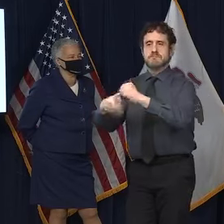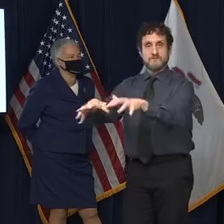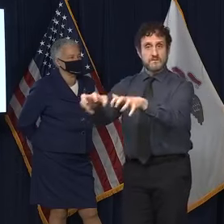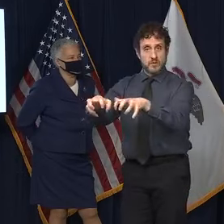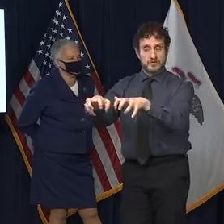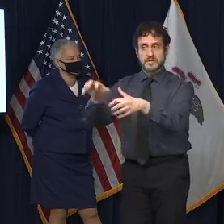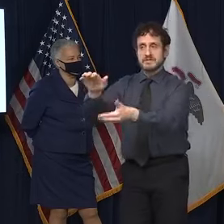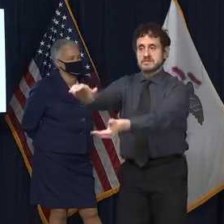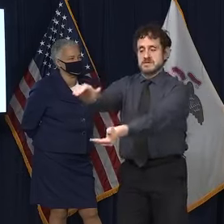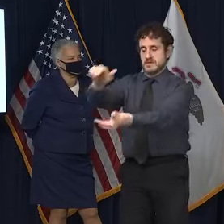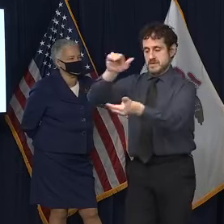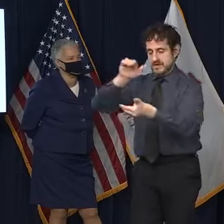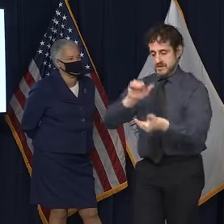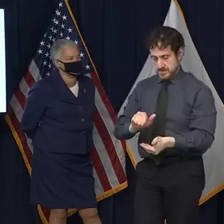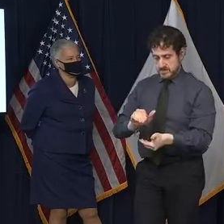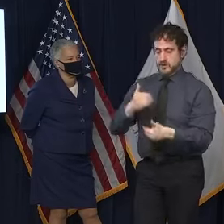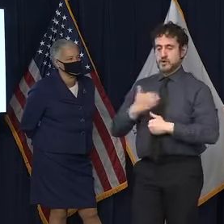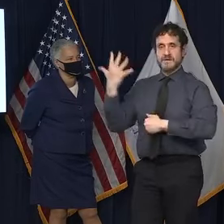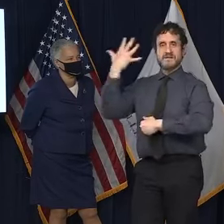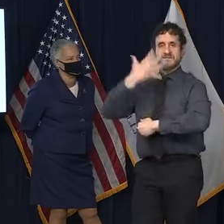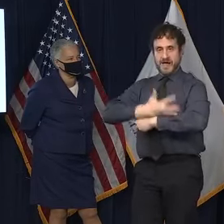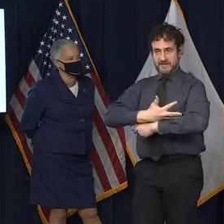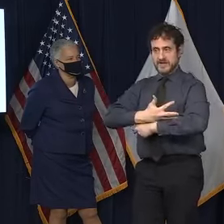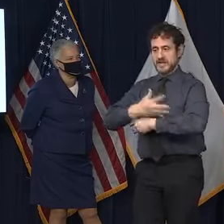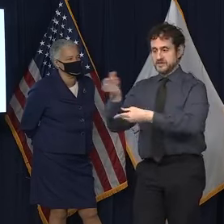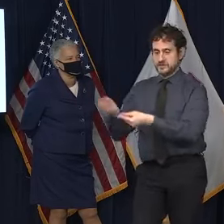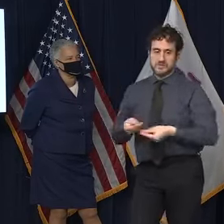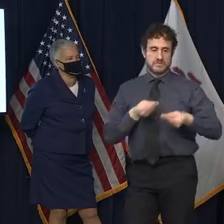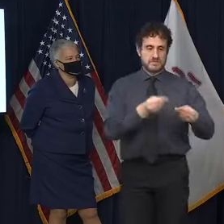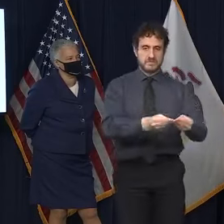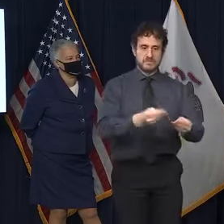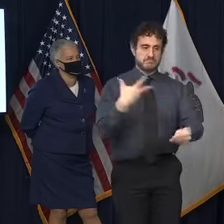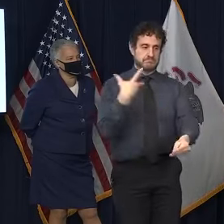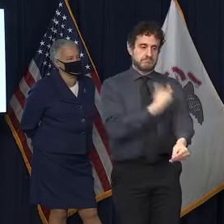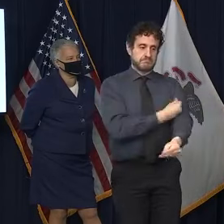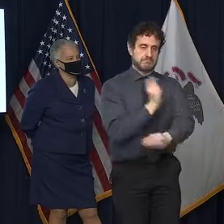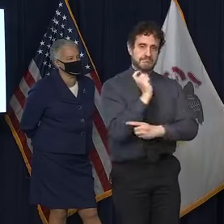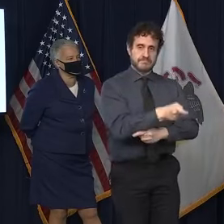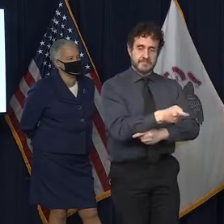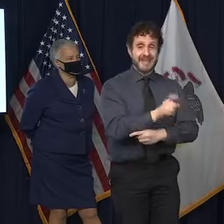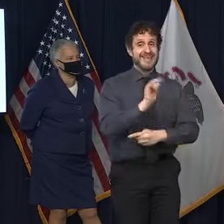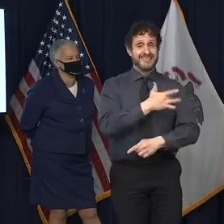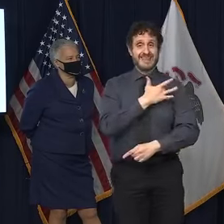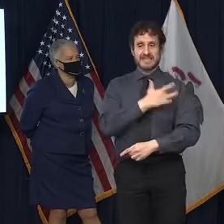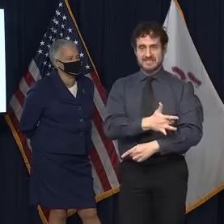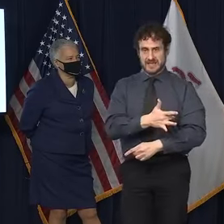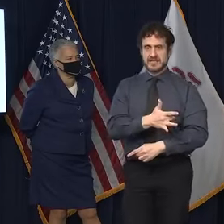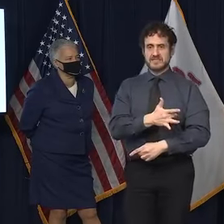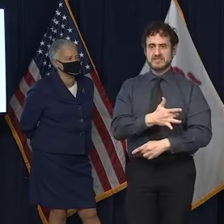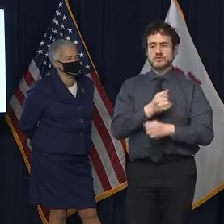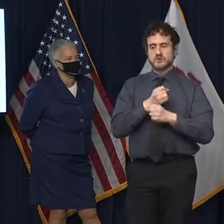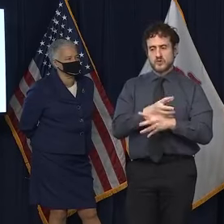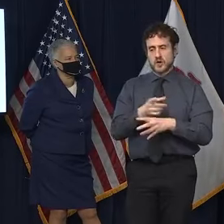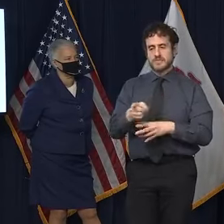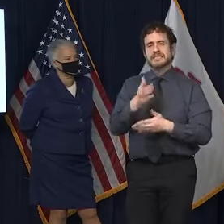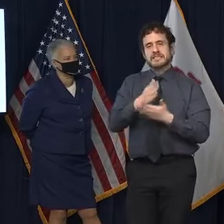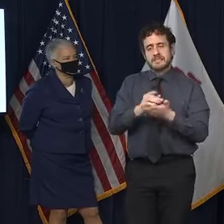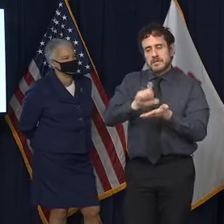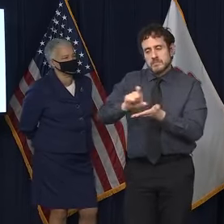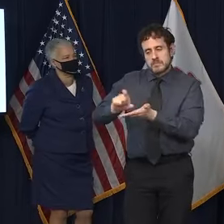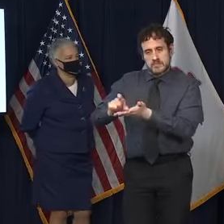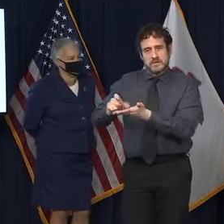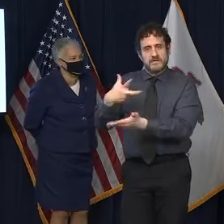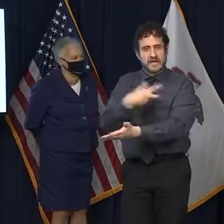and the time that it needs to be pushed into people's arms. And that has the tendency to cause spoilage if you don't